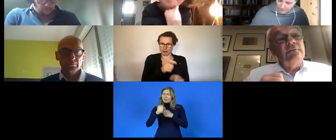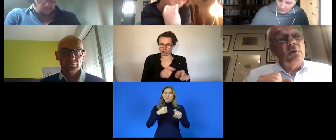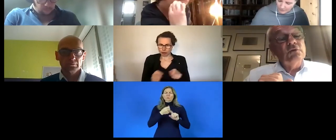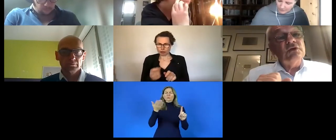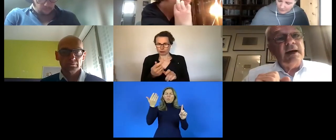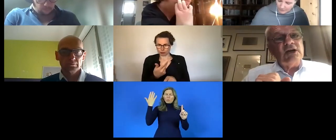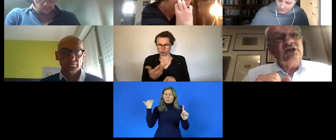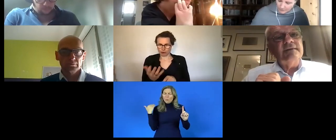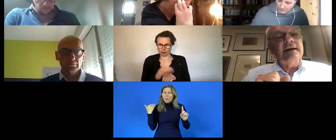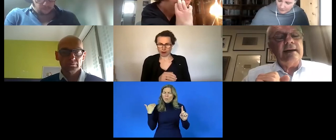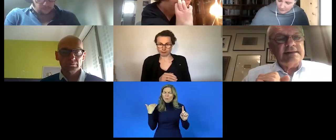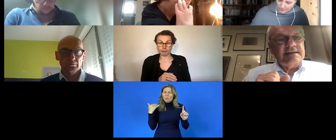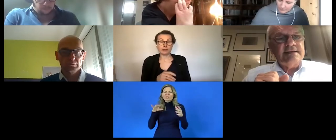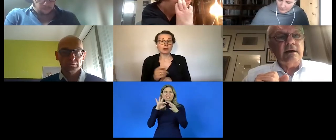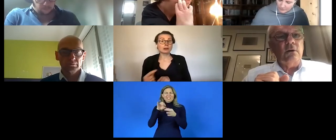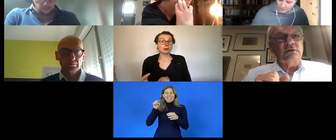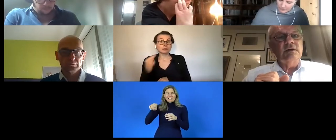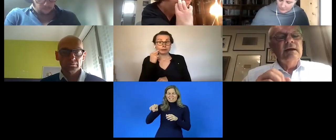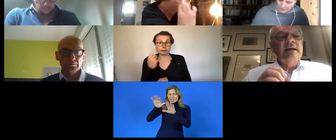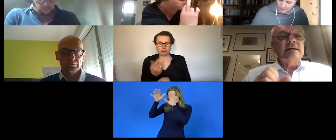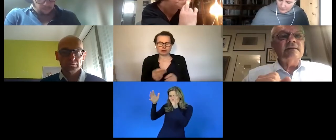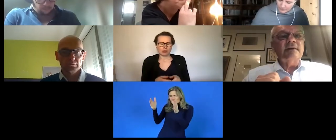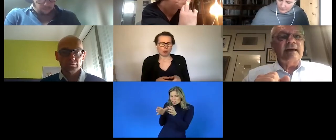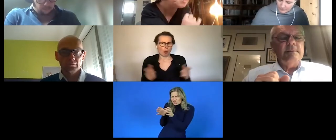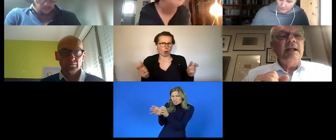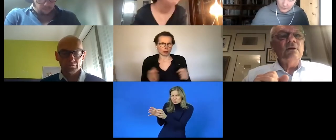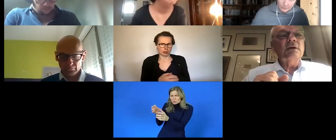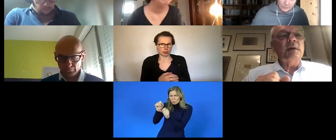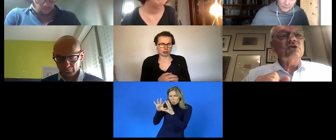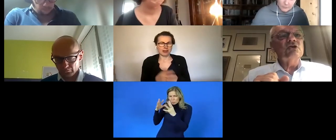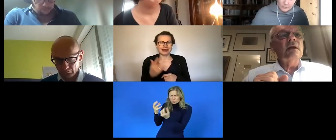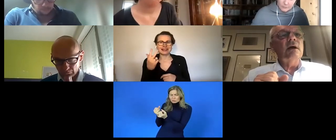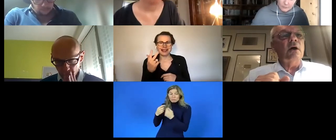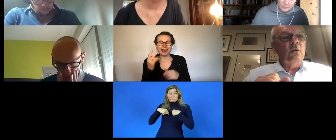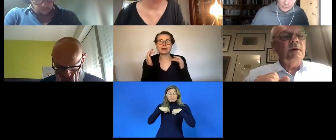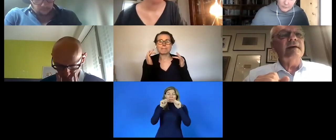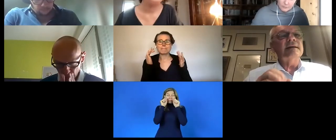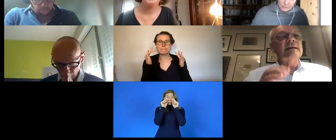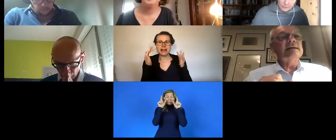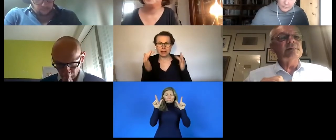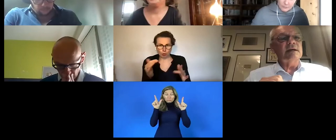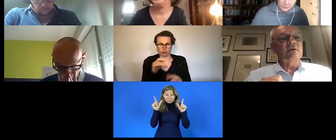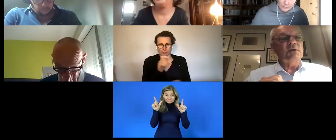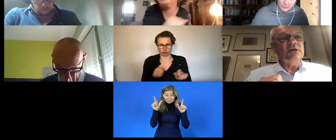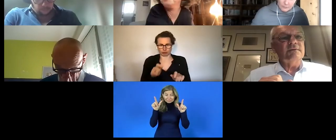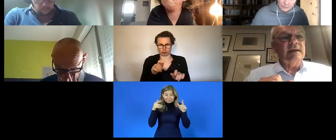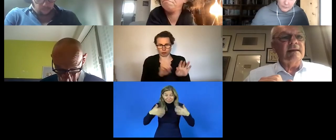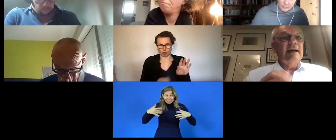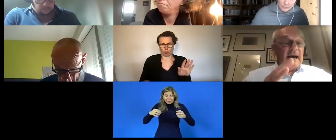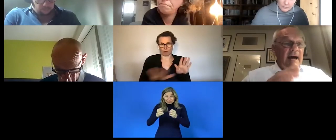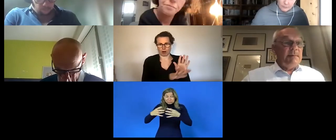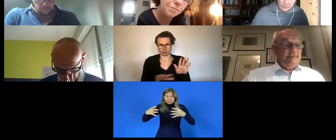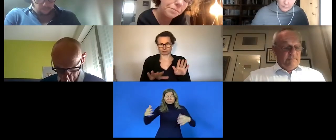more about the sheltered workshops and it was rather surprising for us that it is huge three